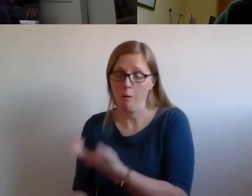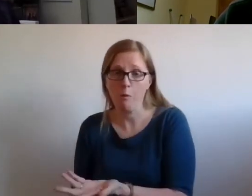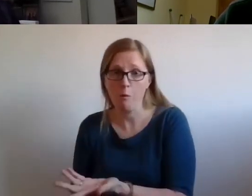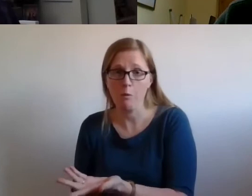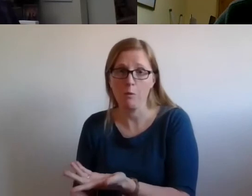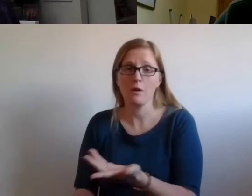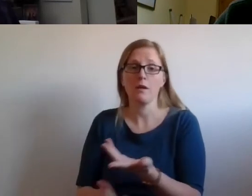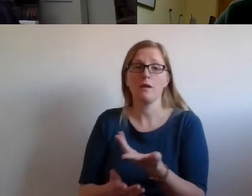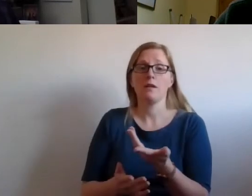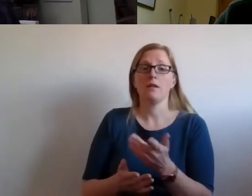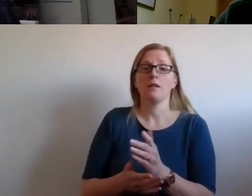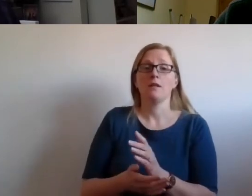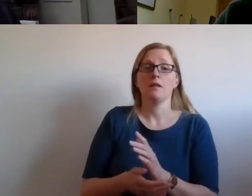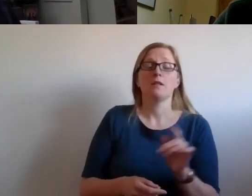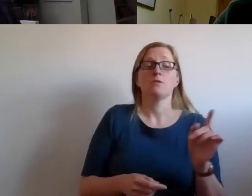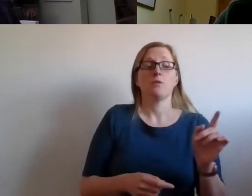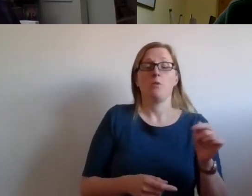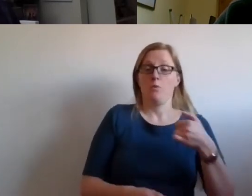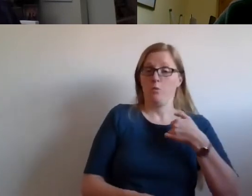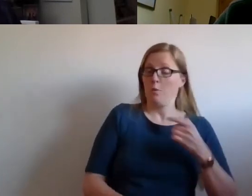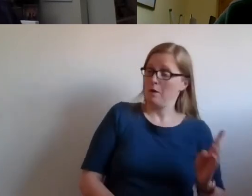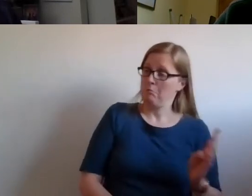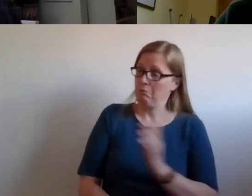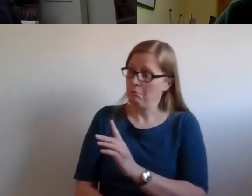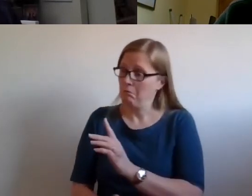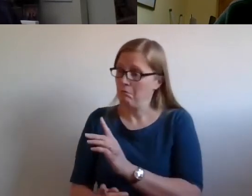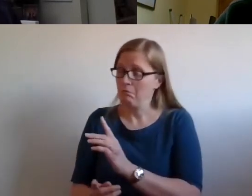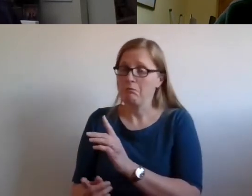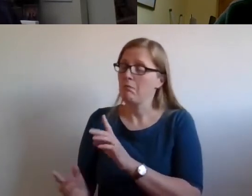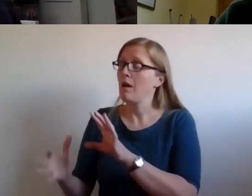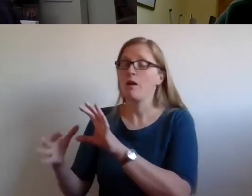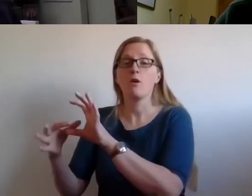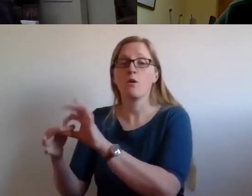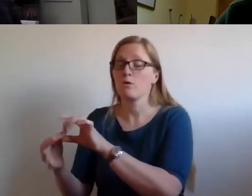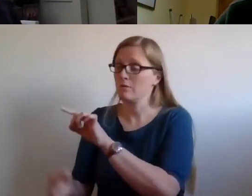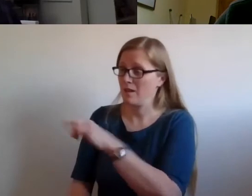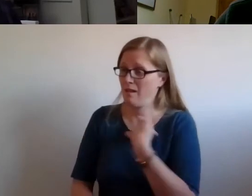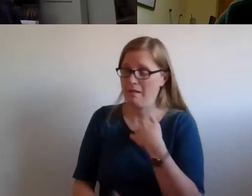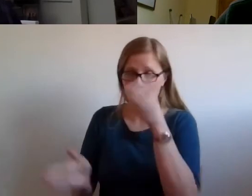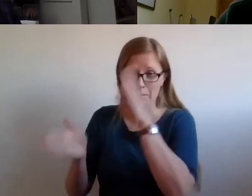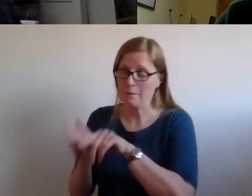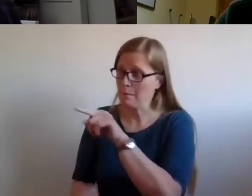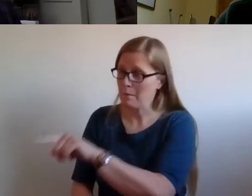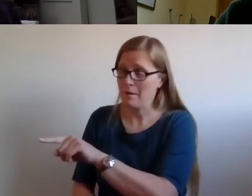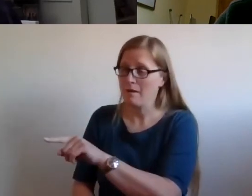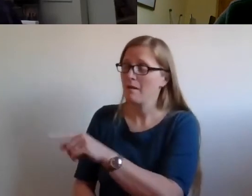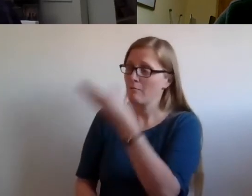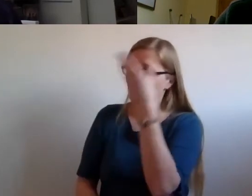direct contact with those with lived experience. And similarly, Joe's point about the, the asset